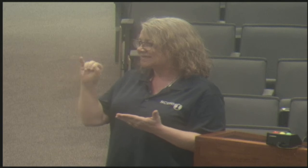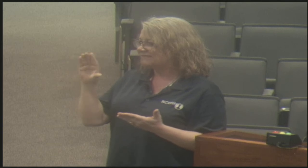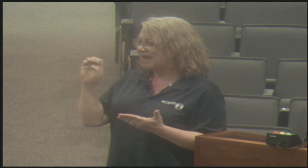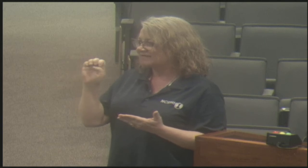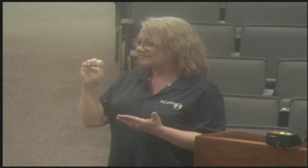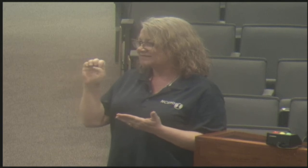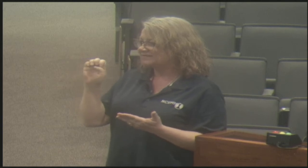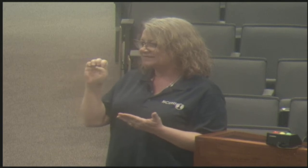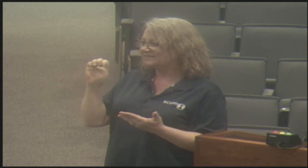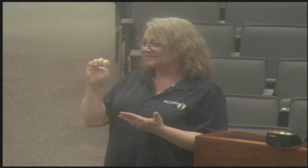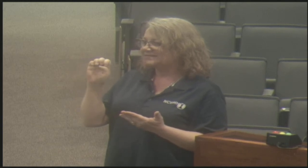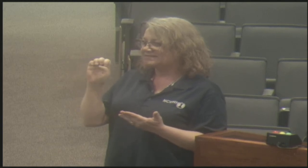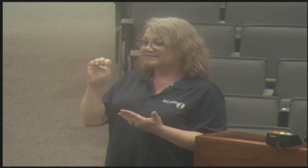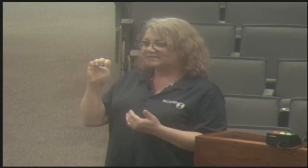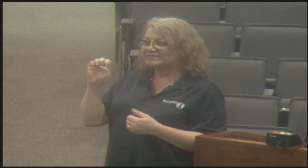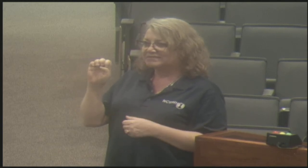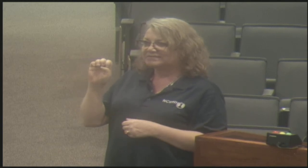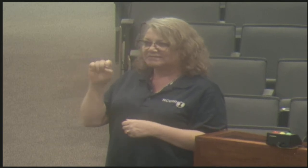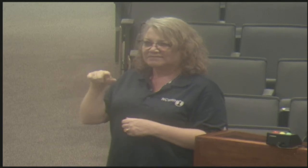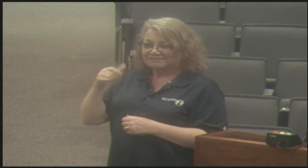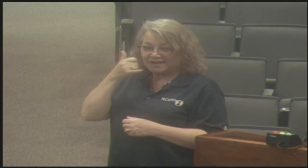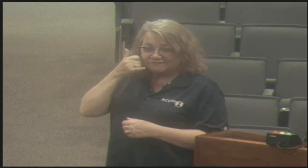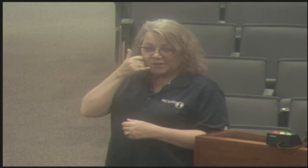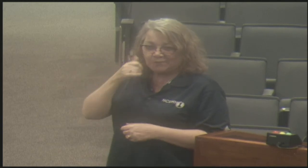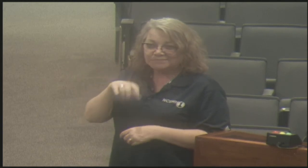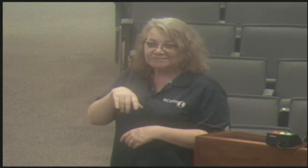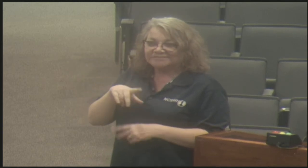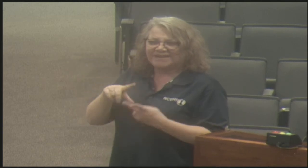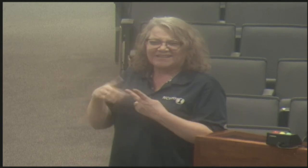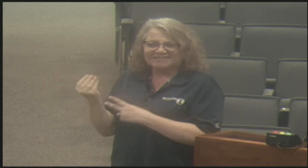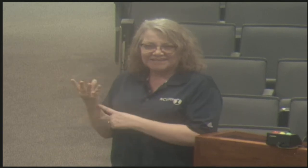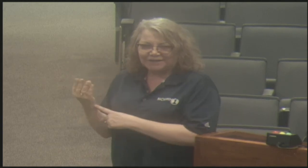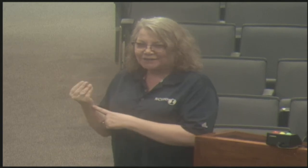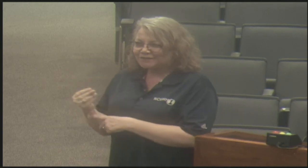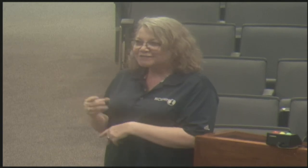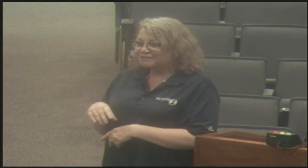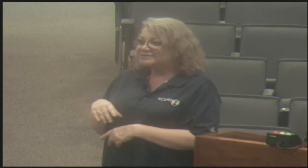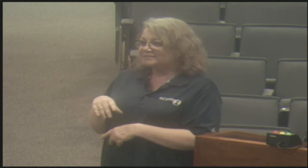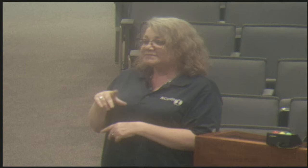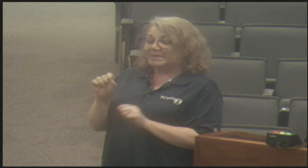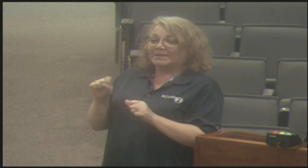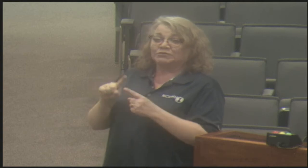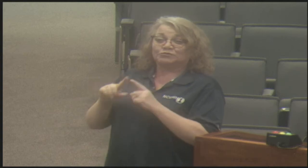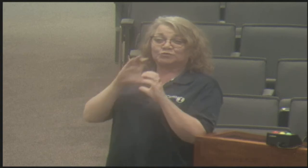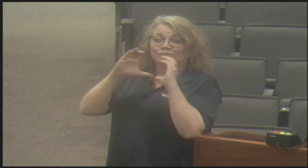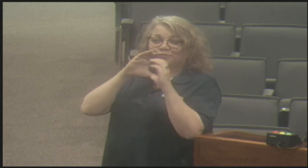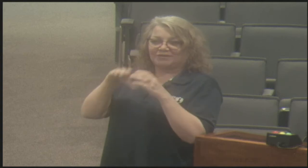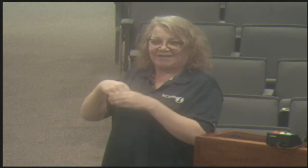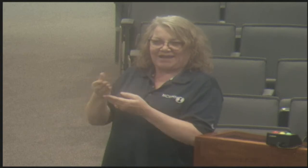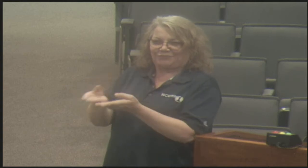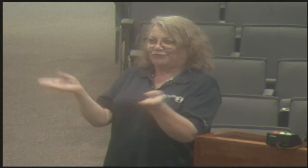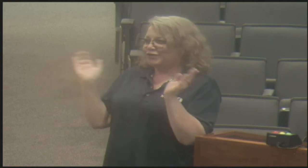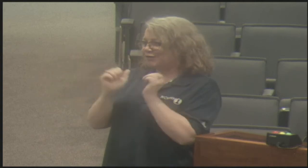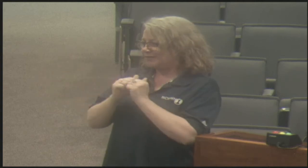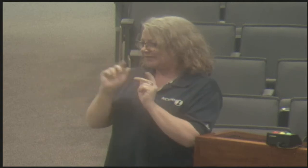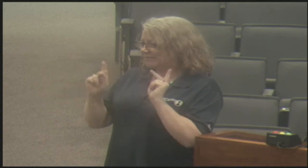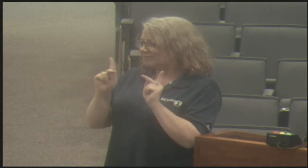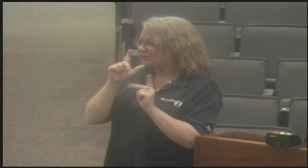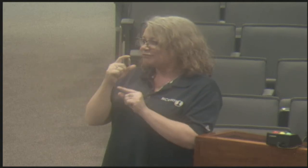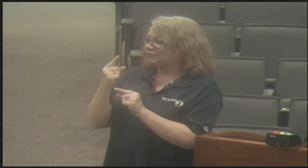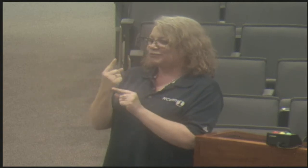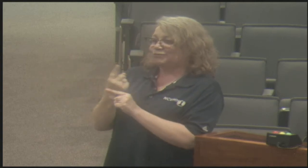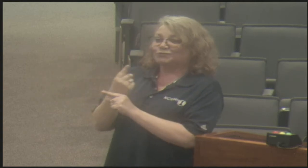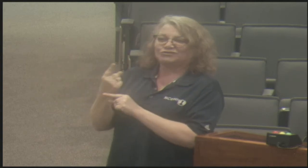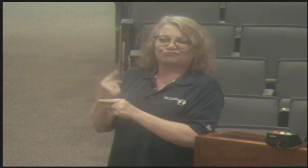to getting telecommunications devices and equipment, such as amplified phones, light signalers,